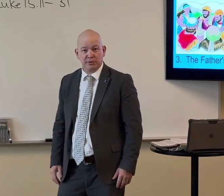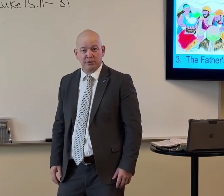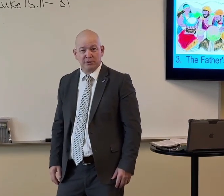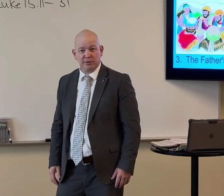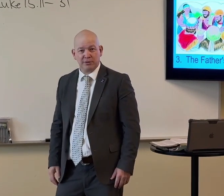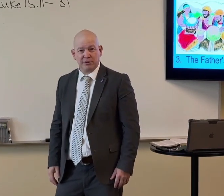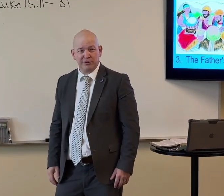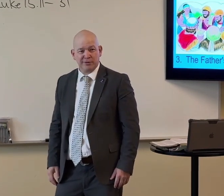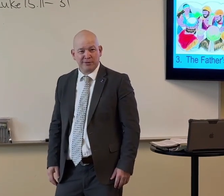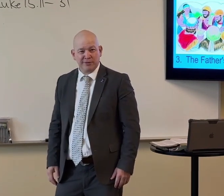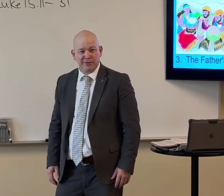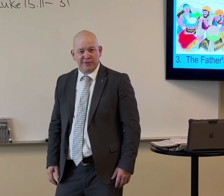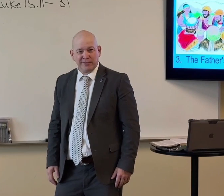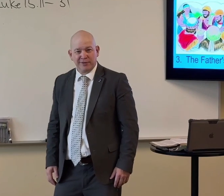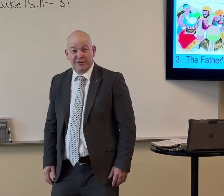But he's. What?